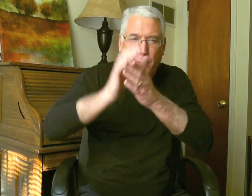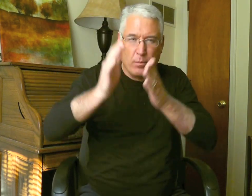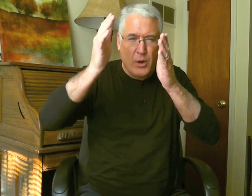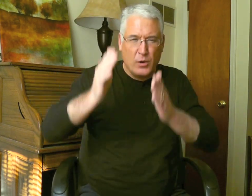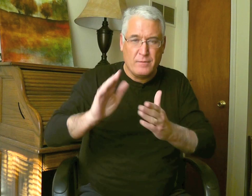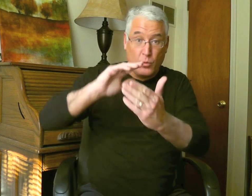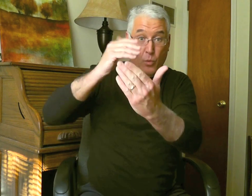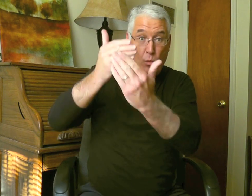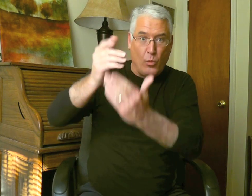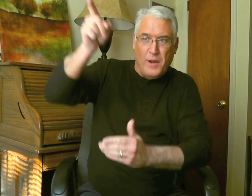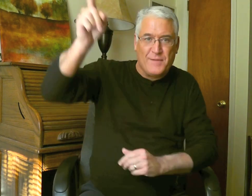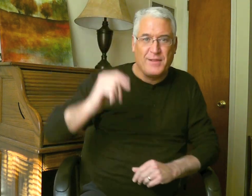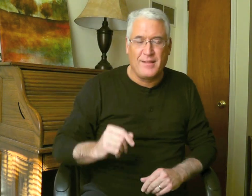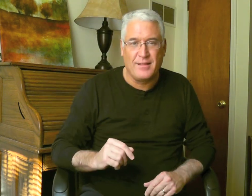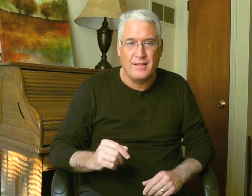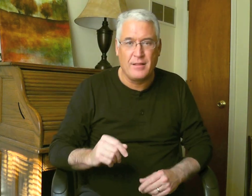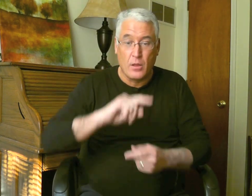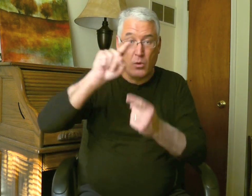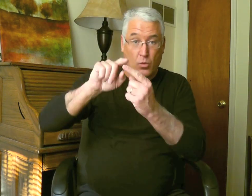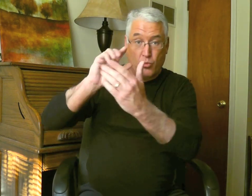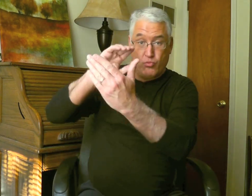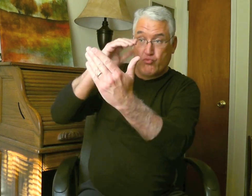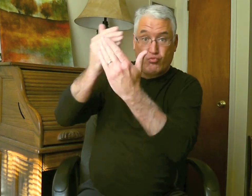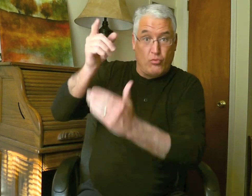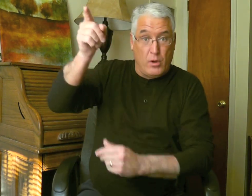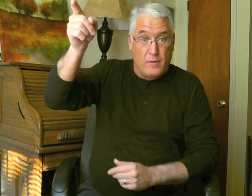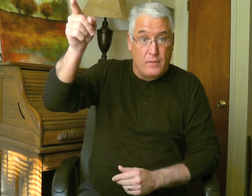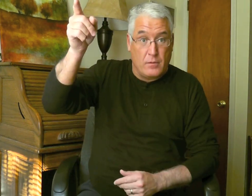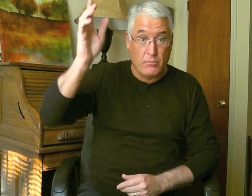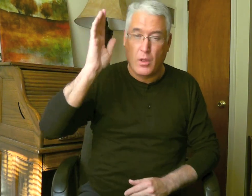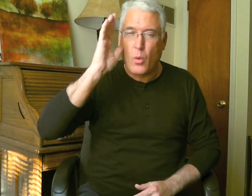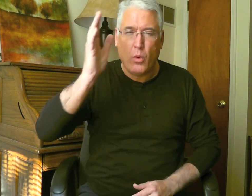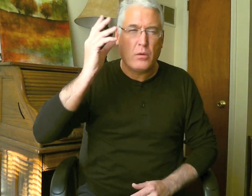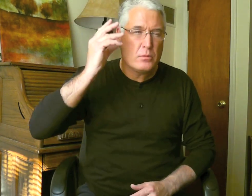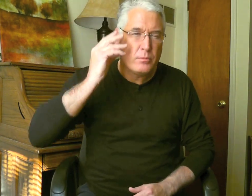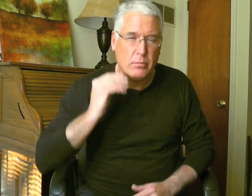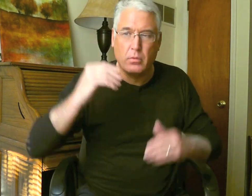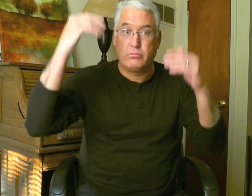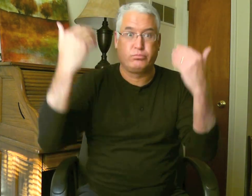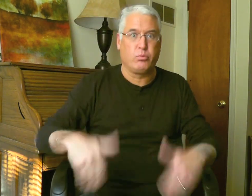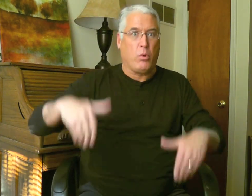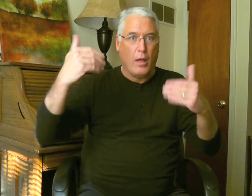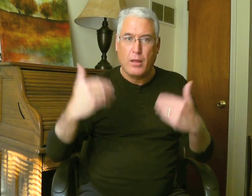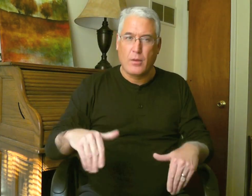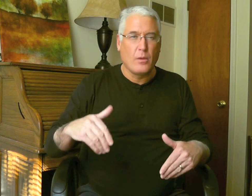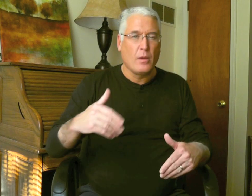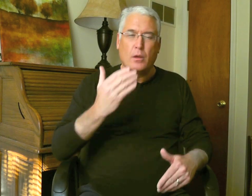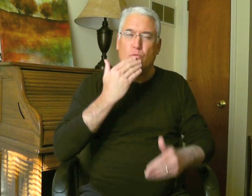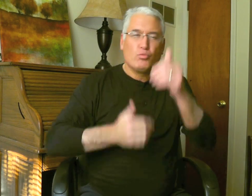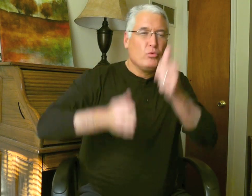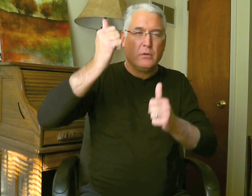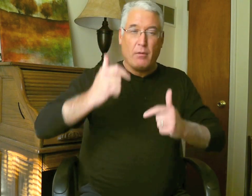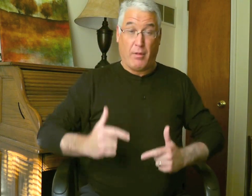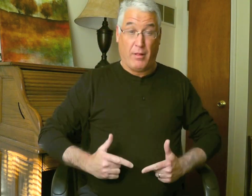waiting for all believers to arrive there. And when we arrive there, we will experience, wow, the